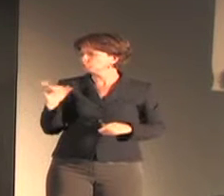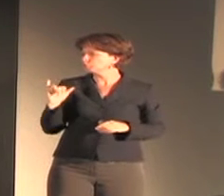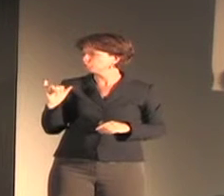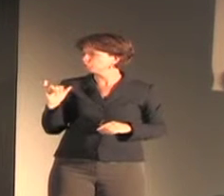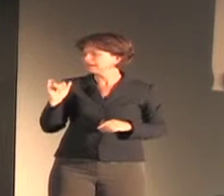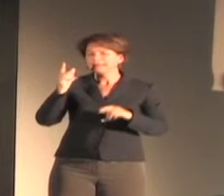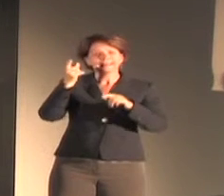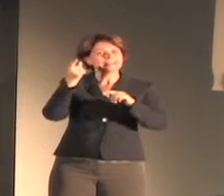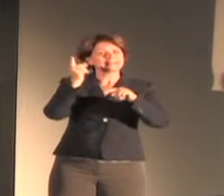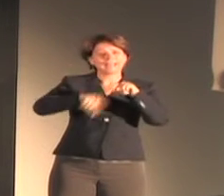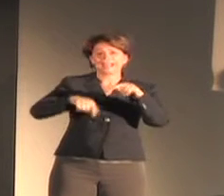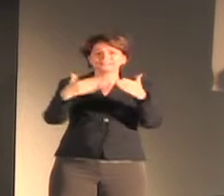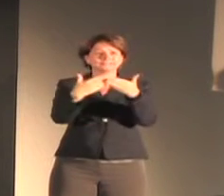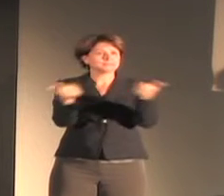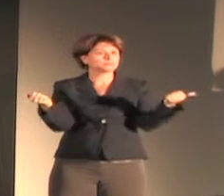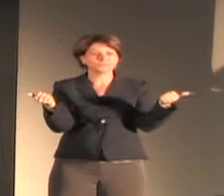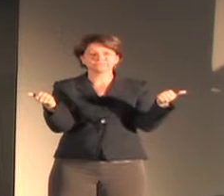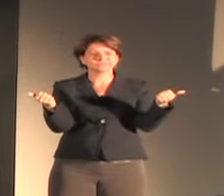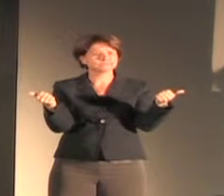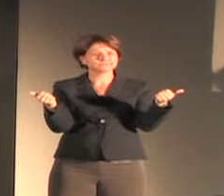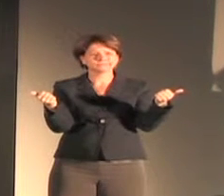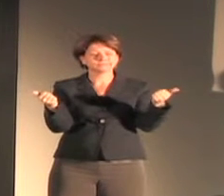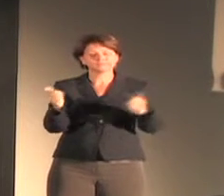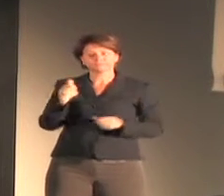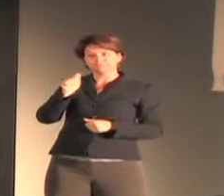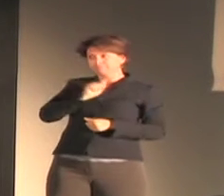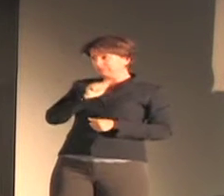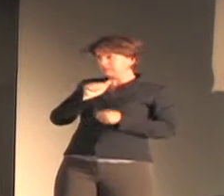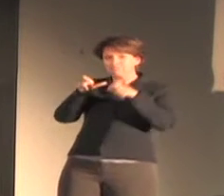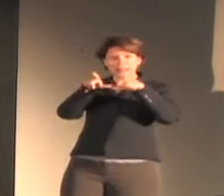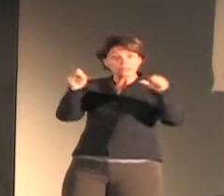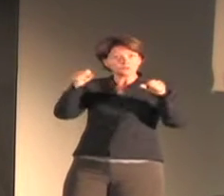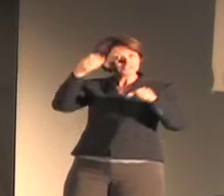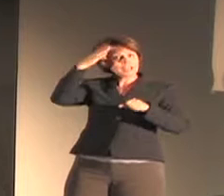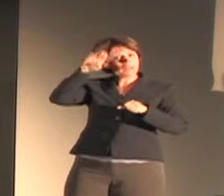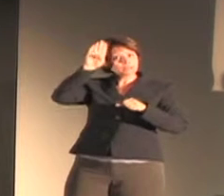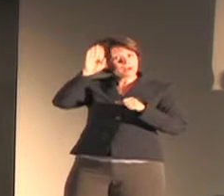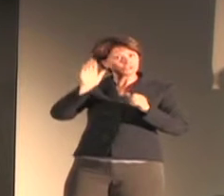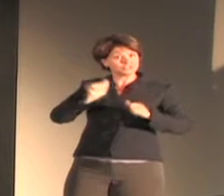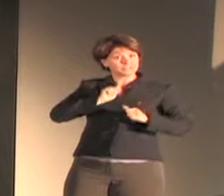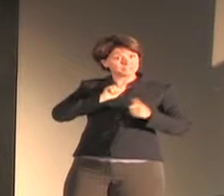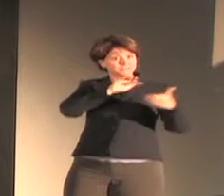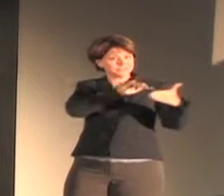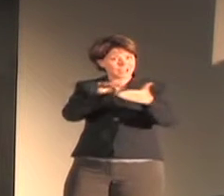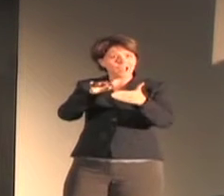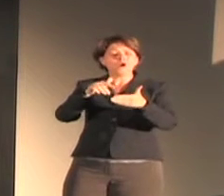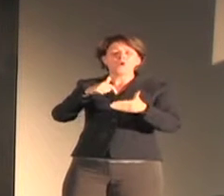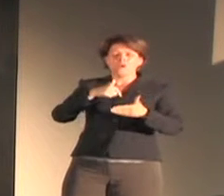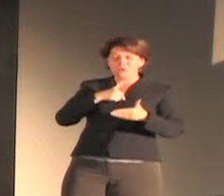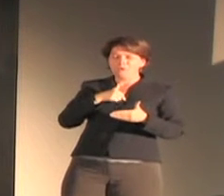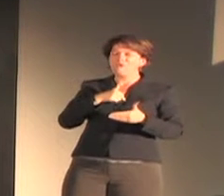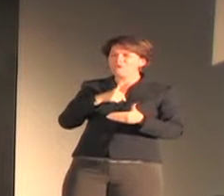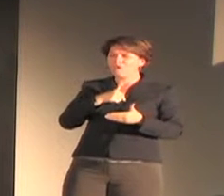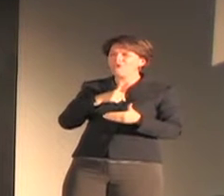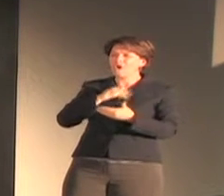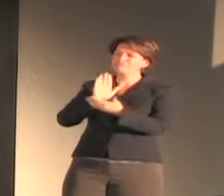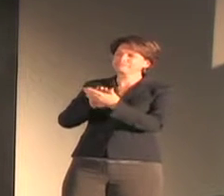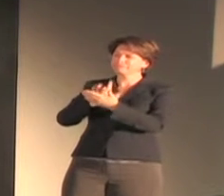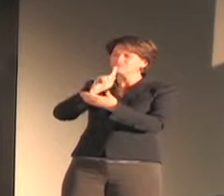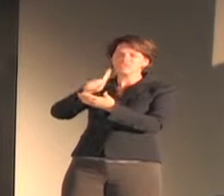As a linguistic anthropologist, I am especially appreciative of Dr. Patton's emphasis on community, as well as her recognition